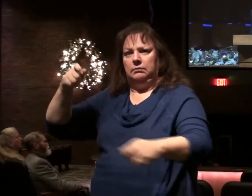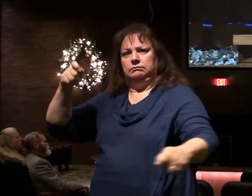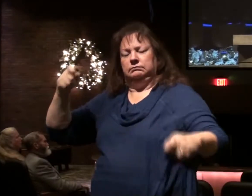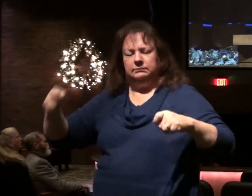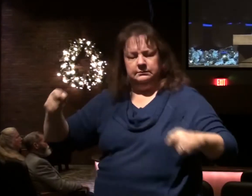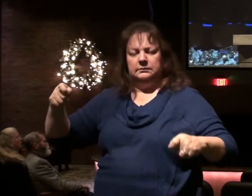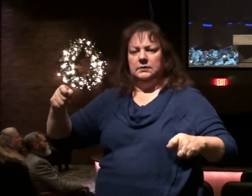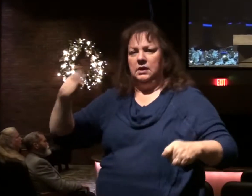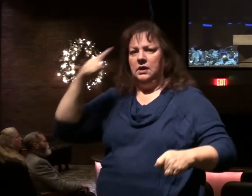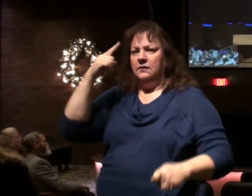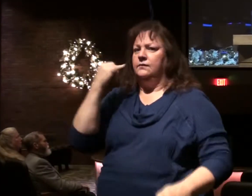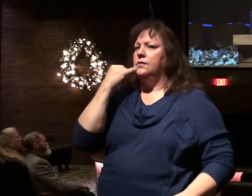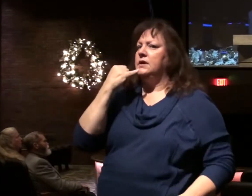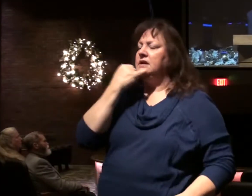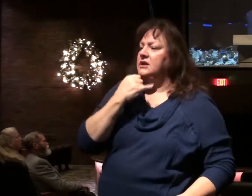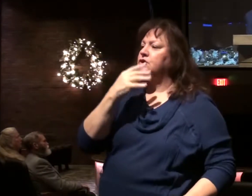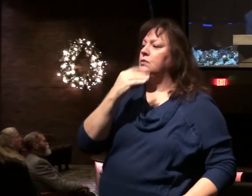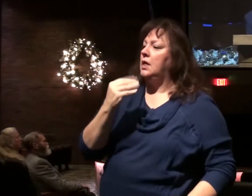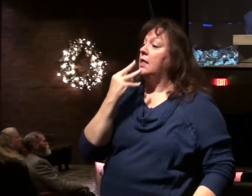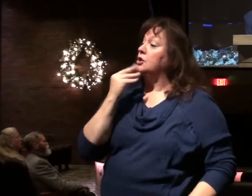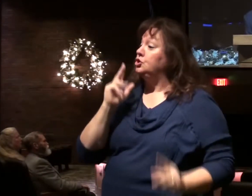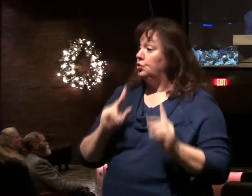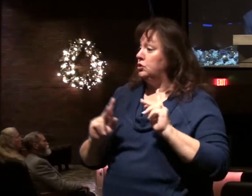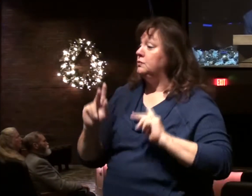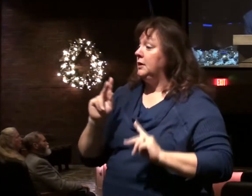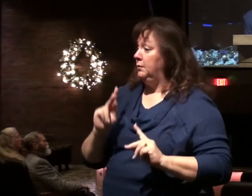Israel and the Jewish people.